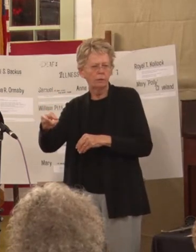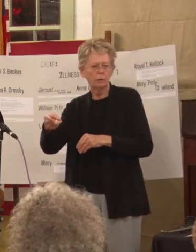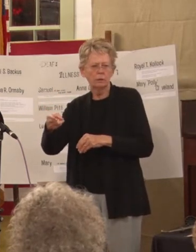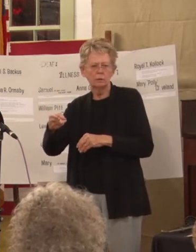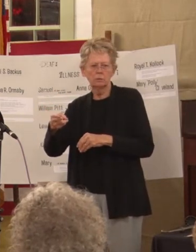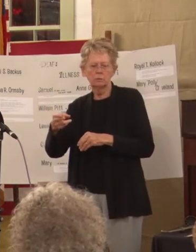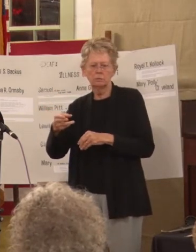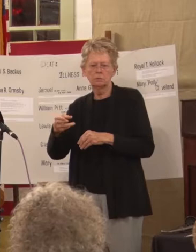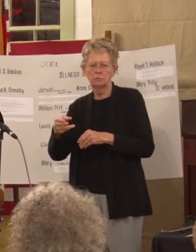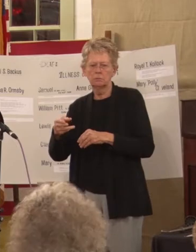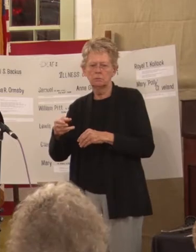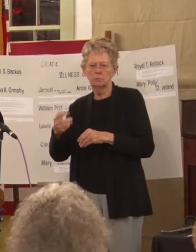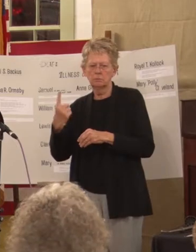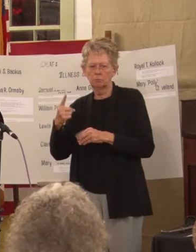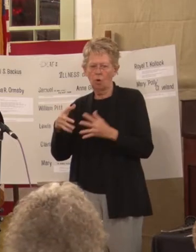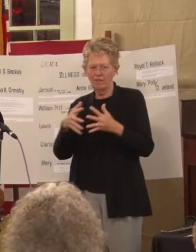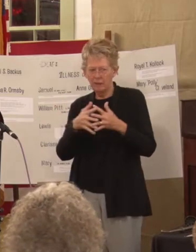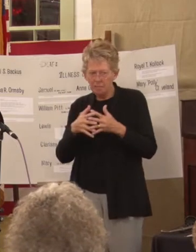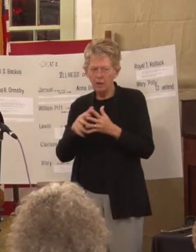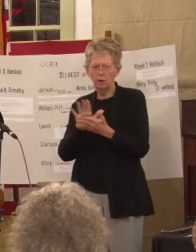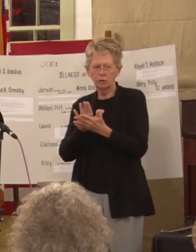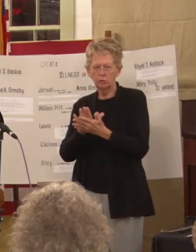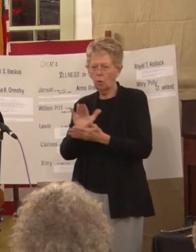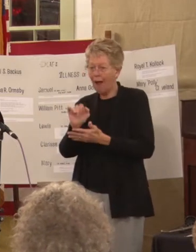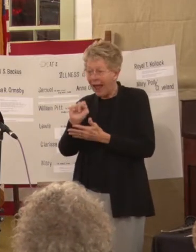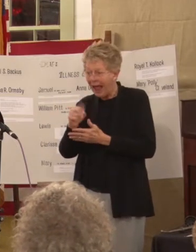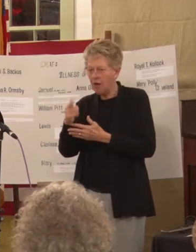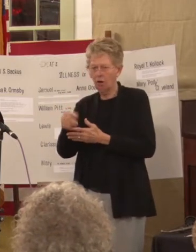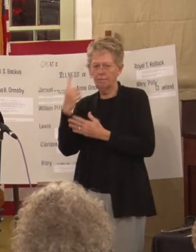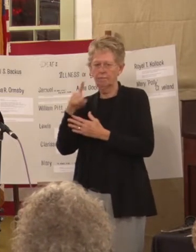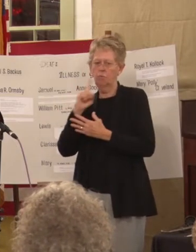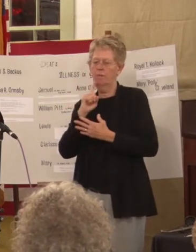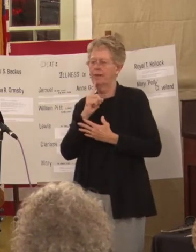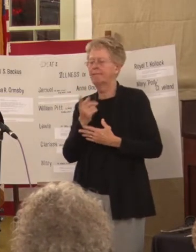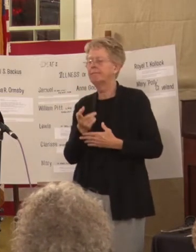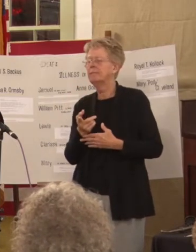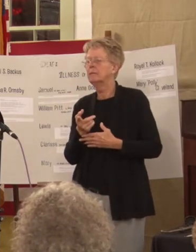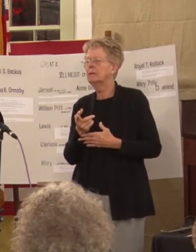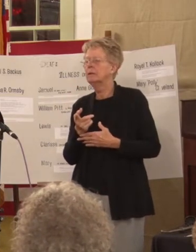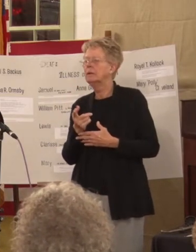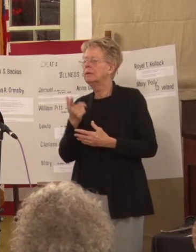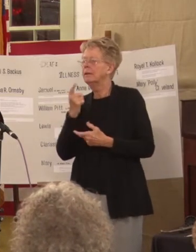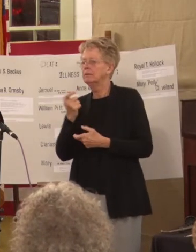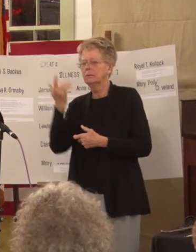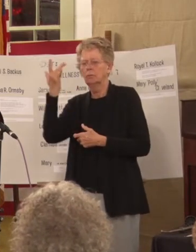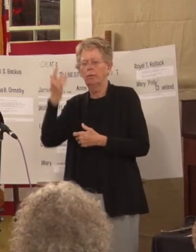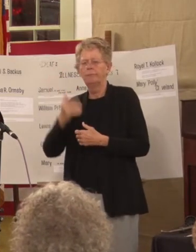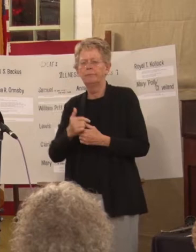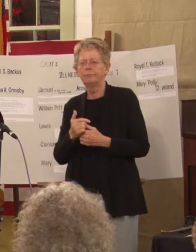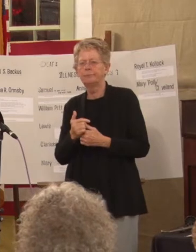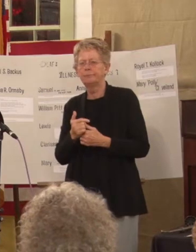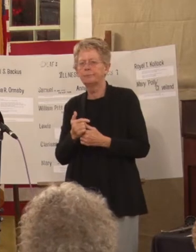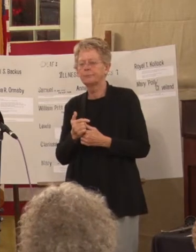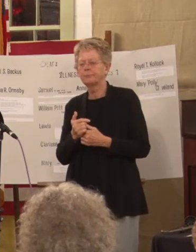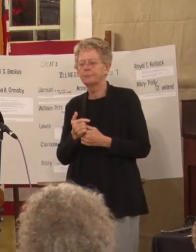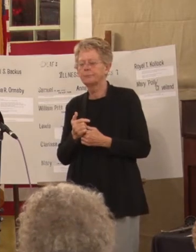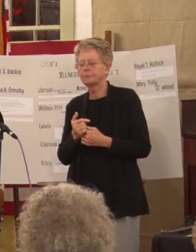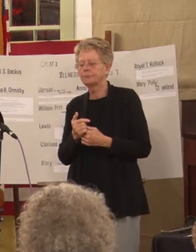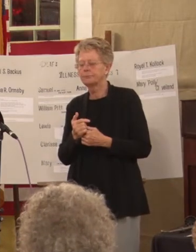school at Hartford for the deaf, it was interesting because what they did was, they